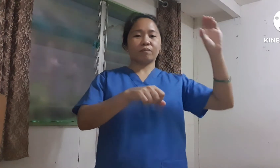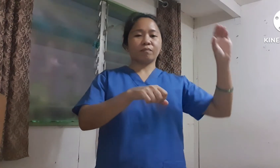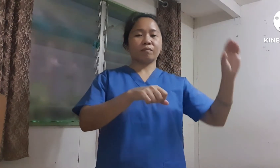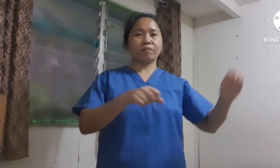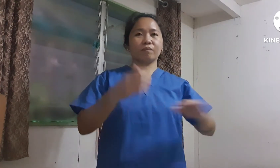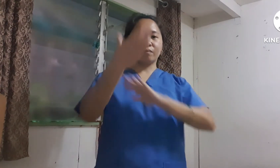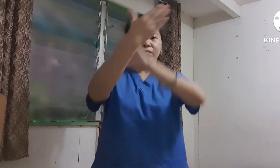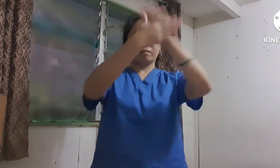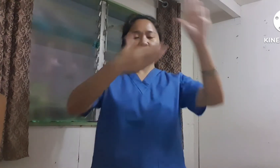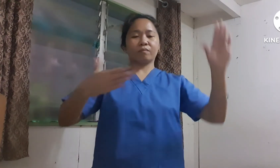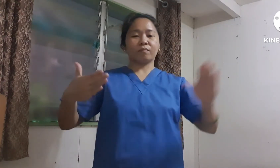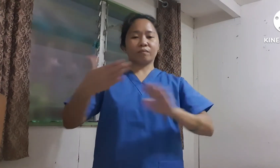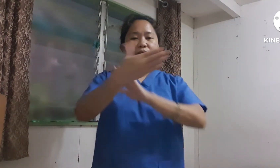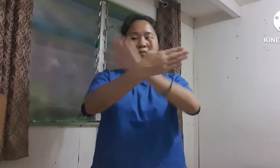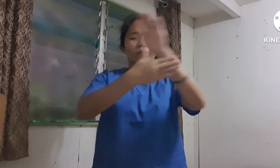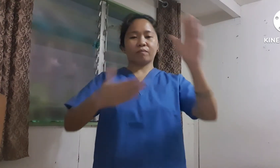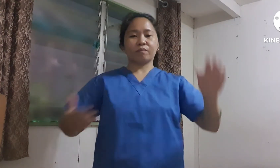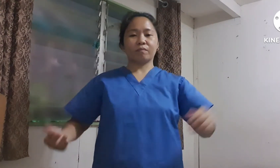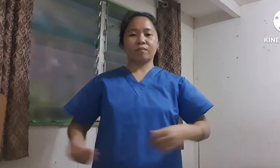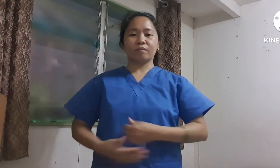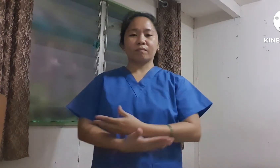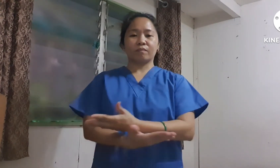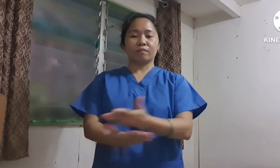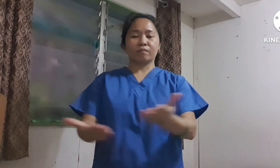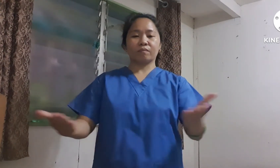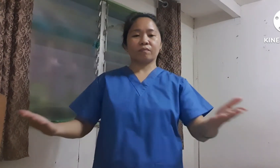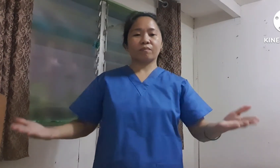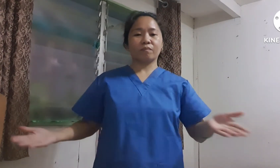In the sky I can be